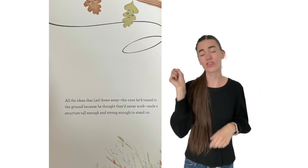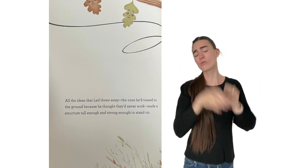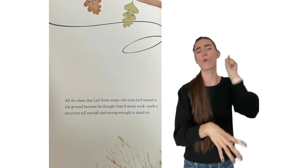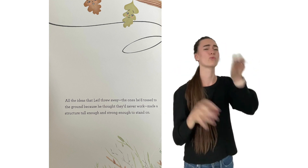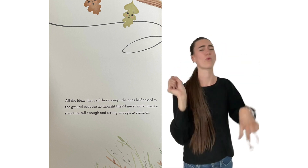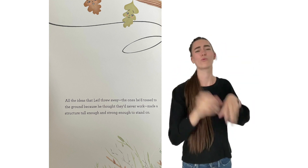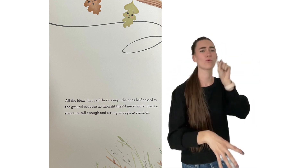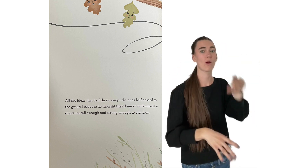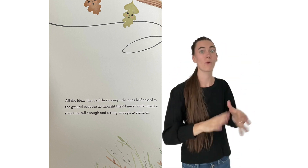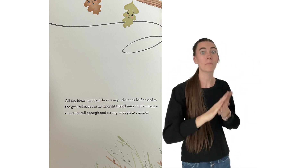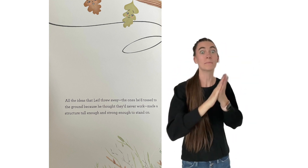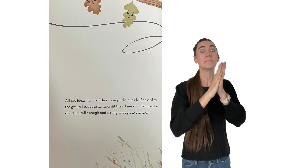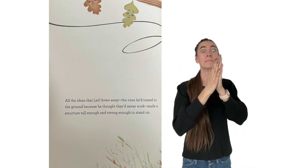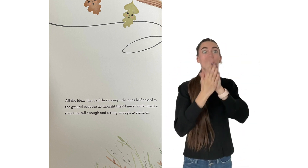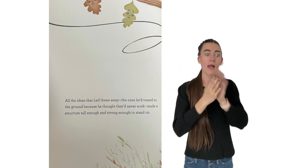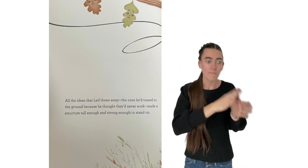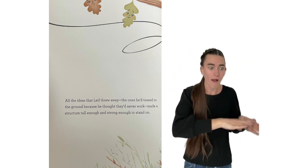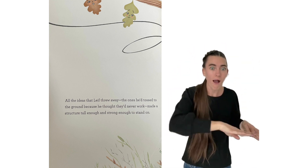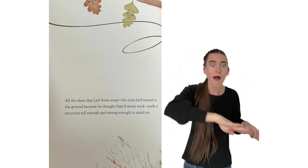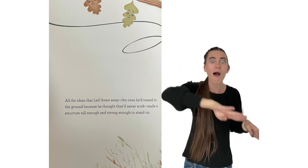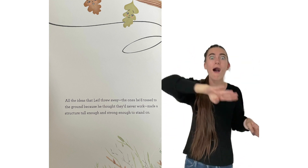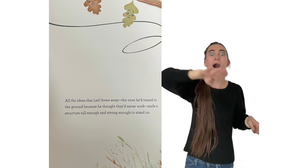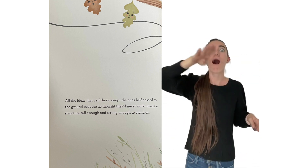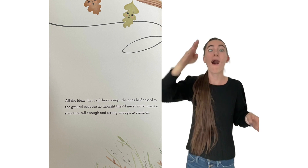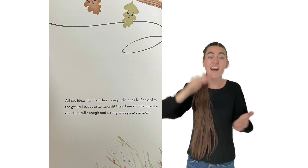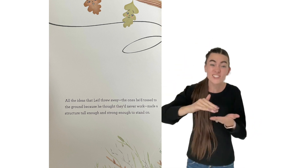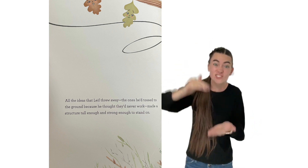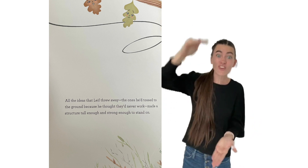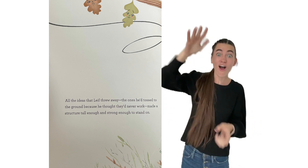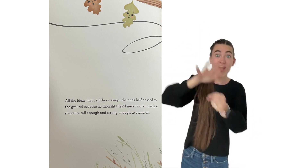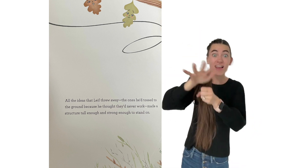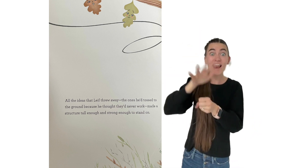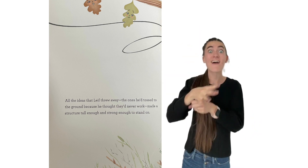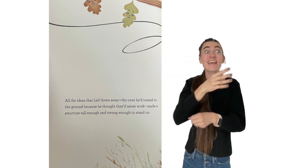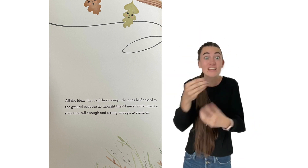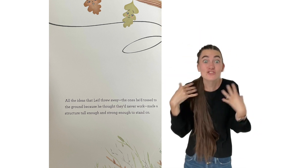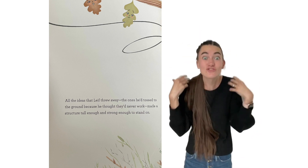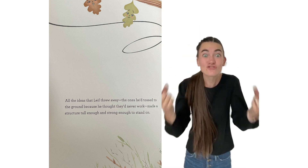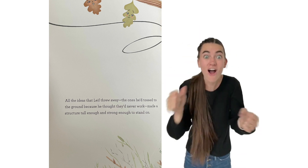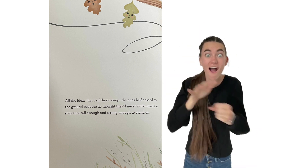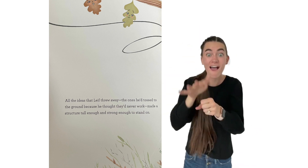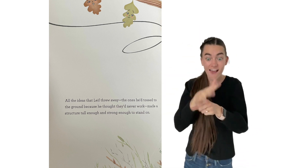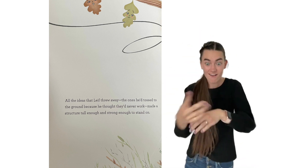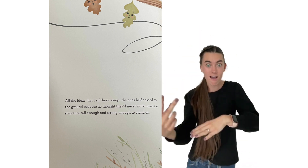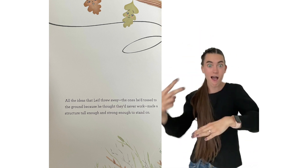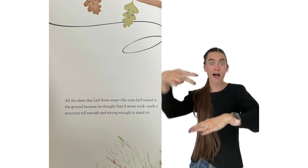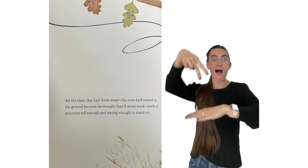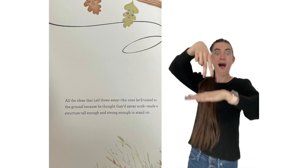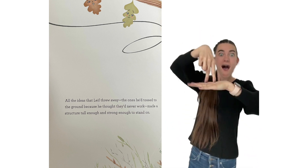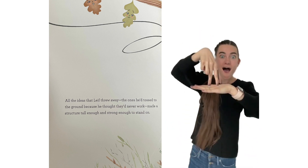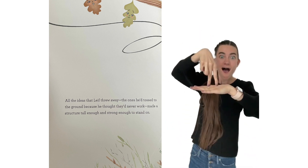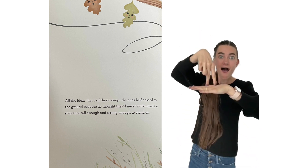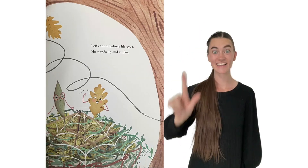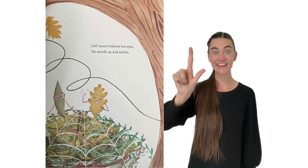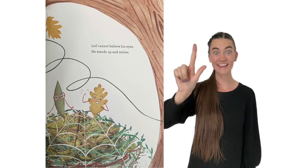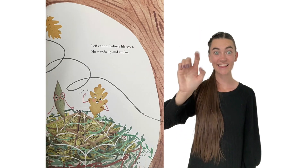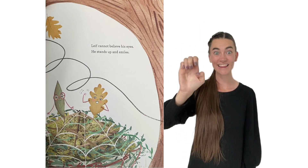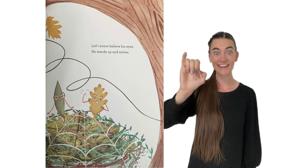work, made a structure tall enough and strong enough to stand on.